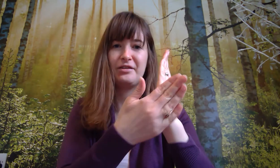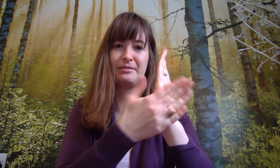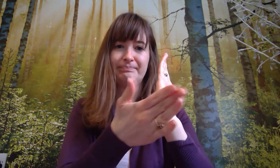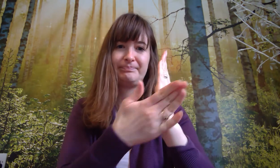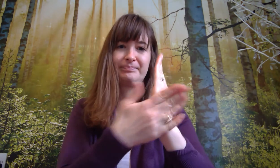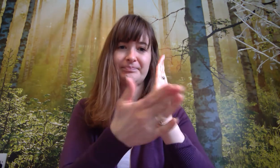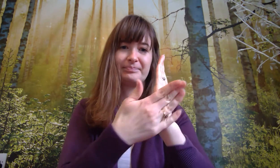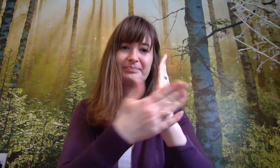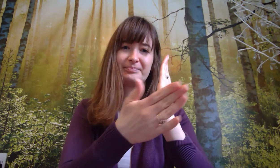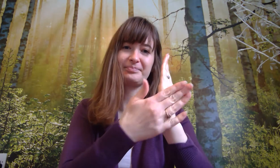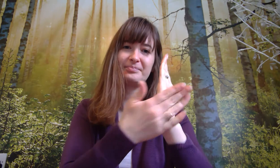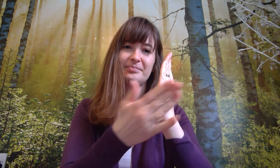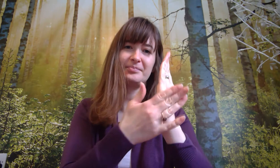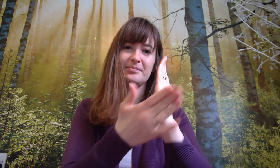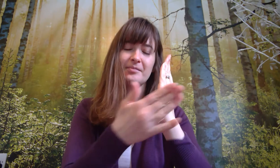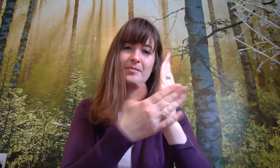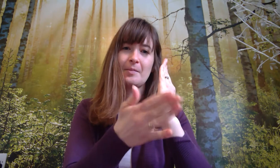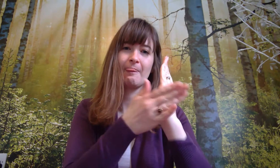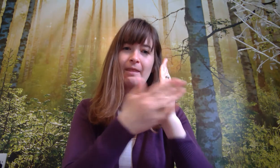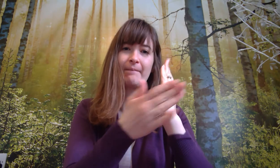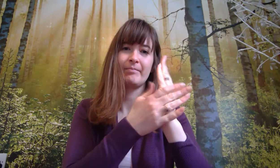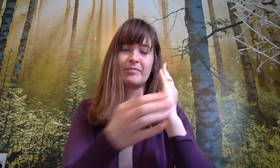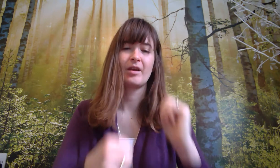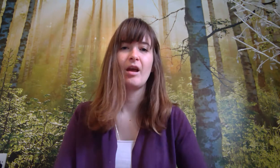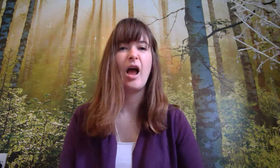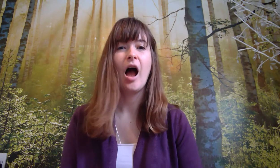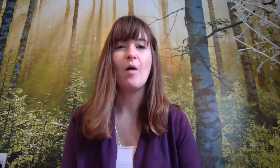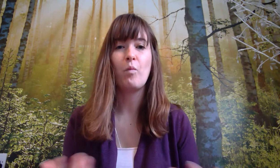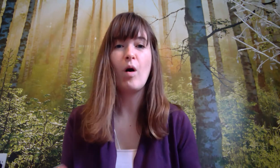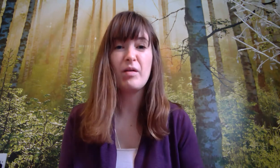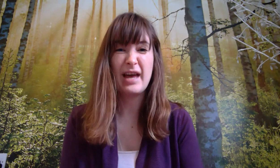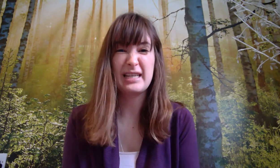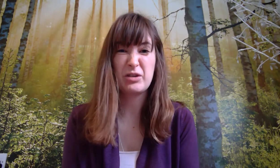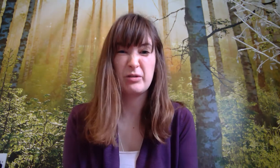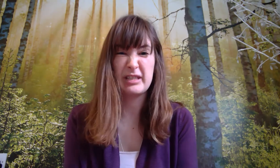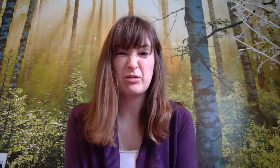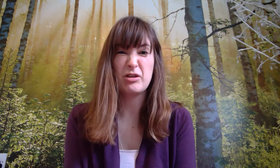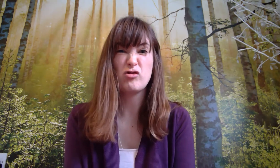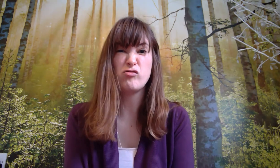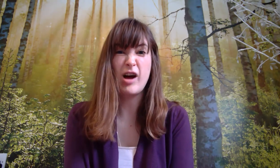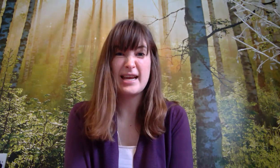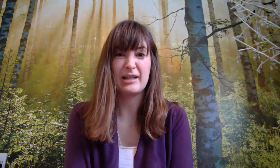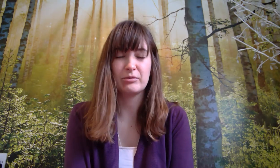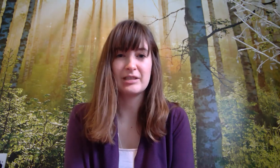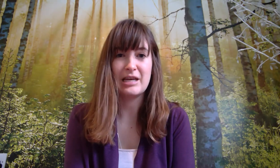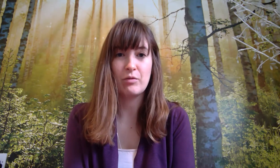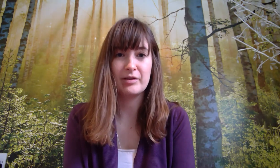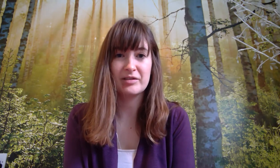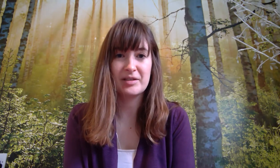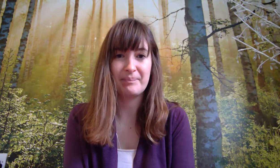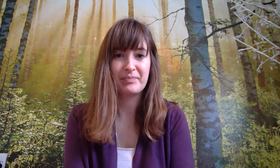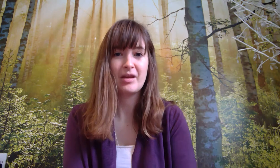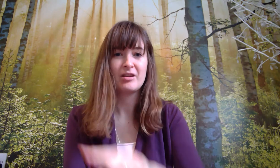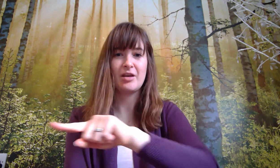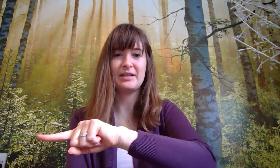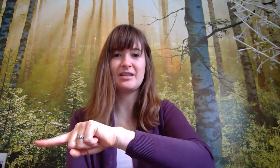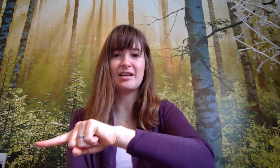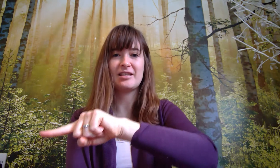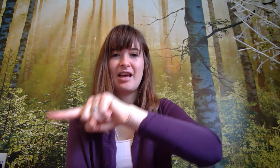and what that is called is called a triangle sequence so it starts like